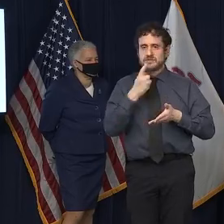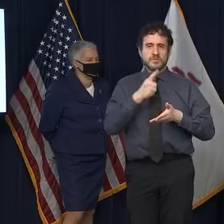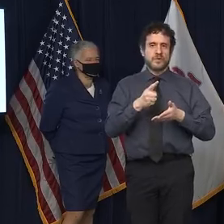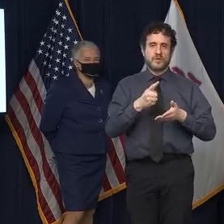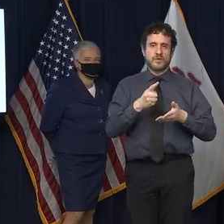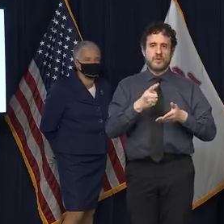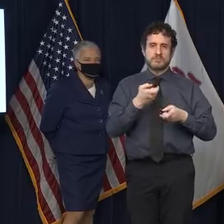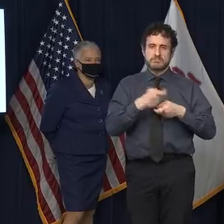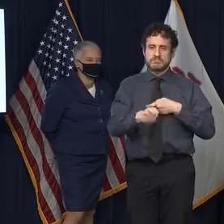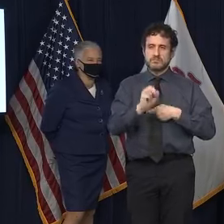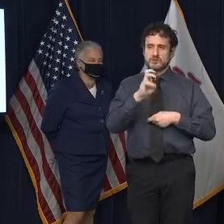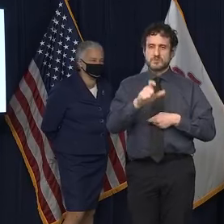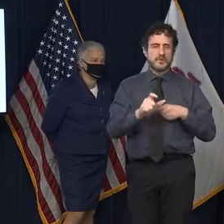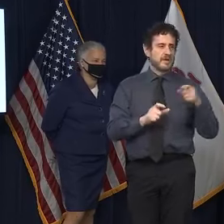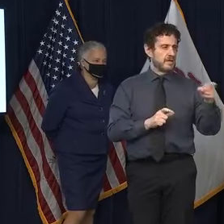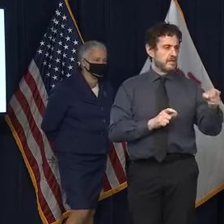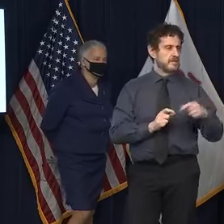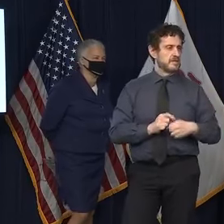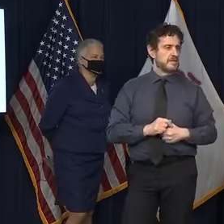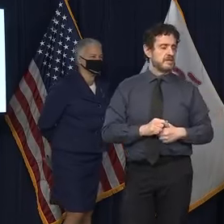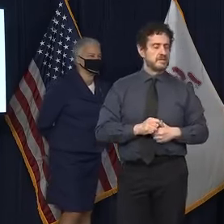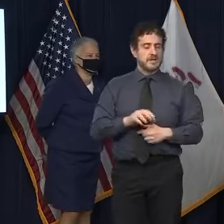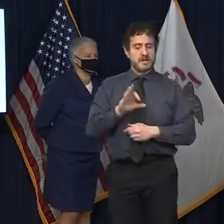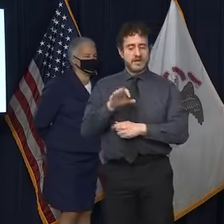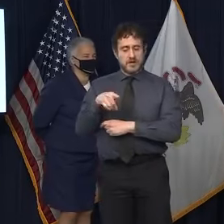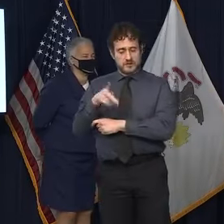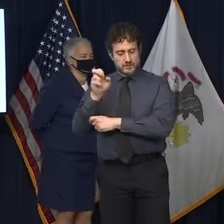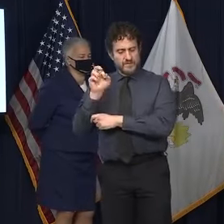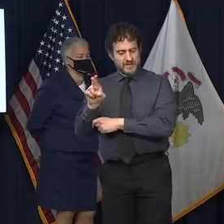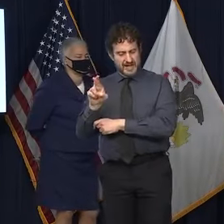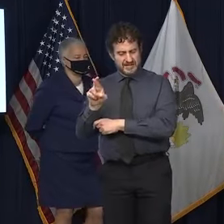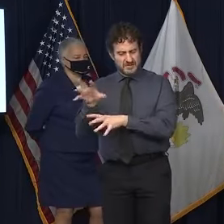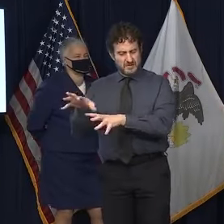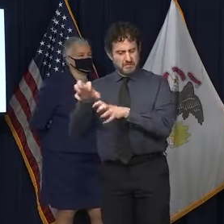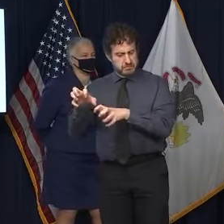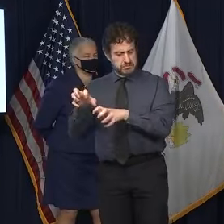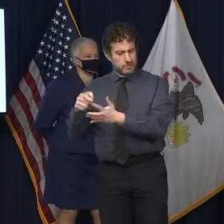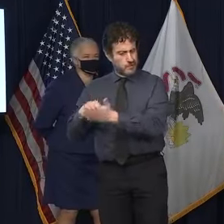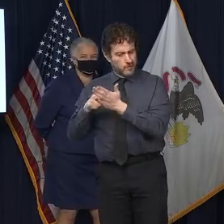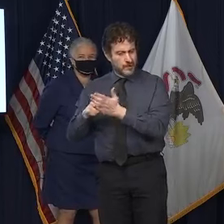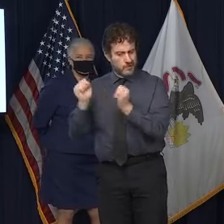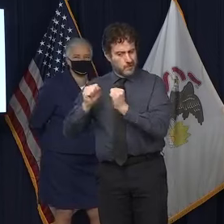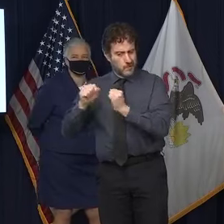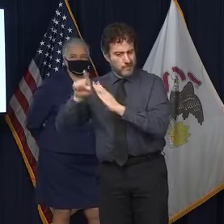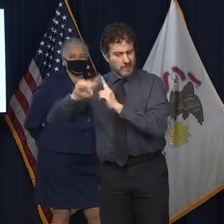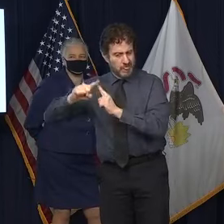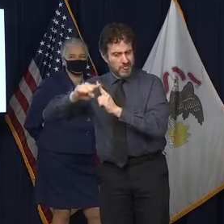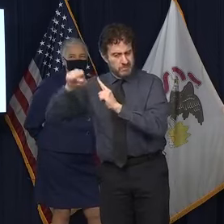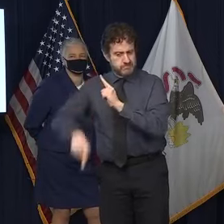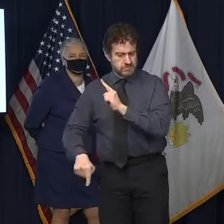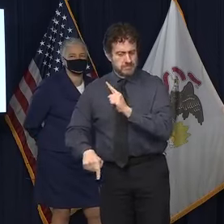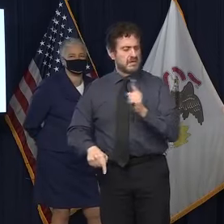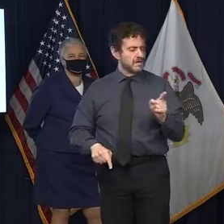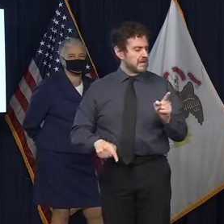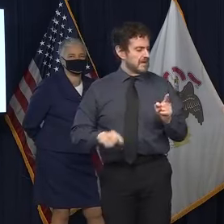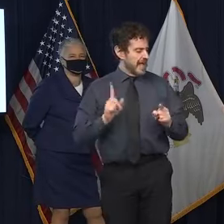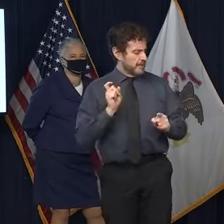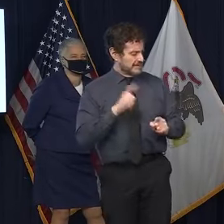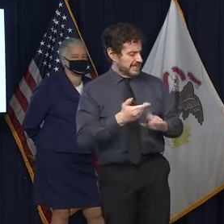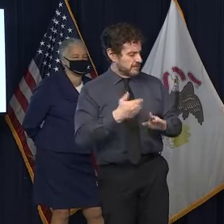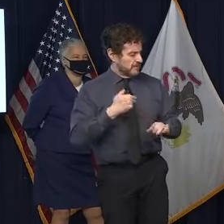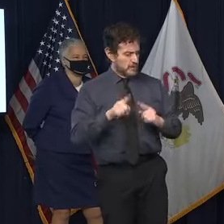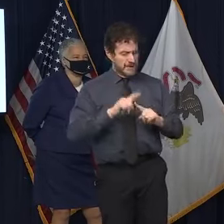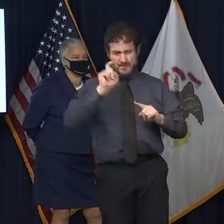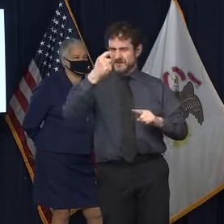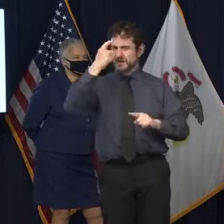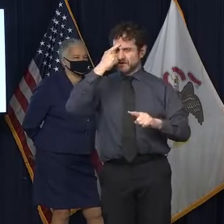Given the restrictions of Pfizer, don't you still, and then coming back to my question that I've asked you before about the bureaucracy